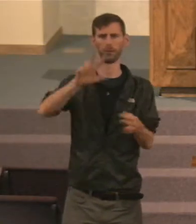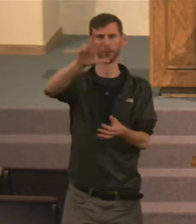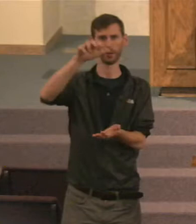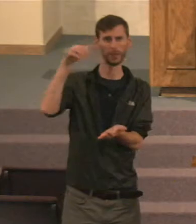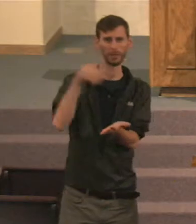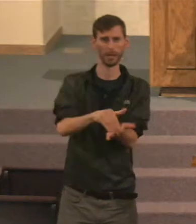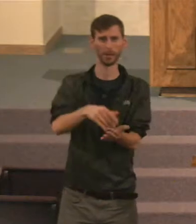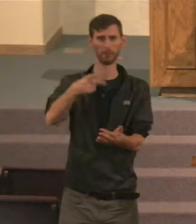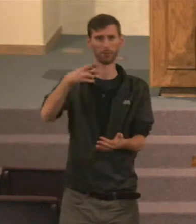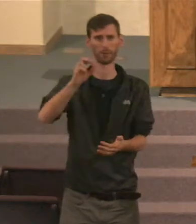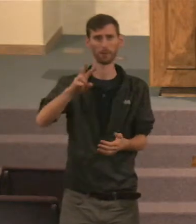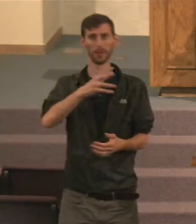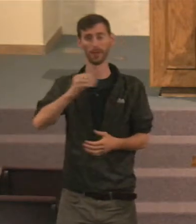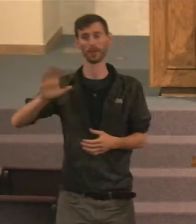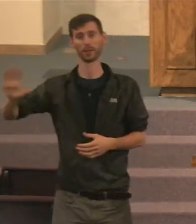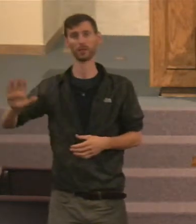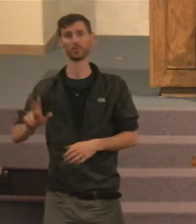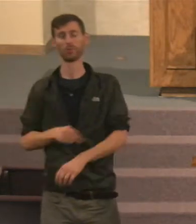Okay.